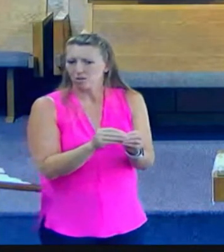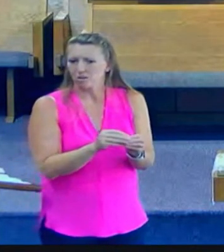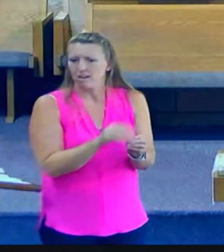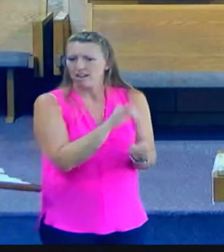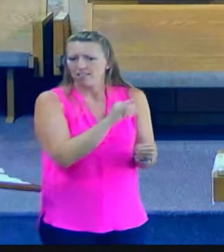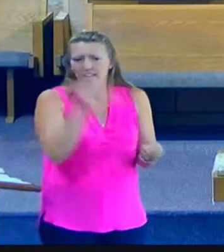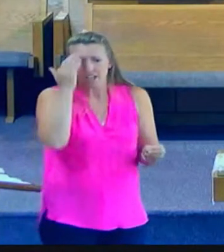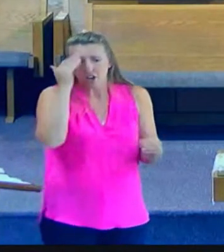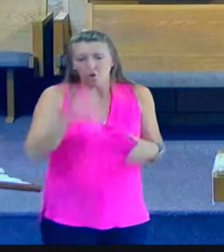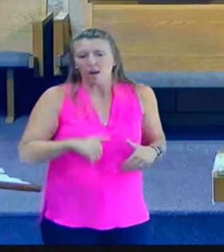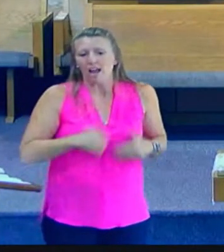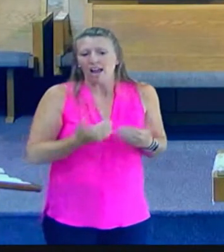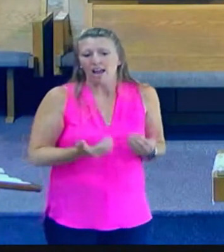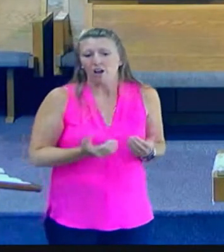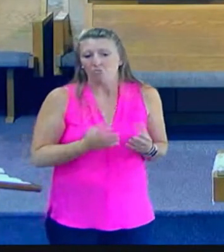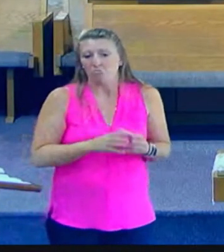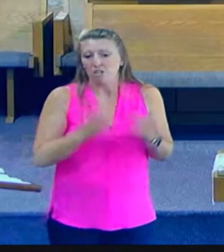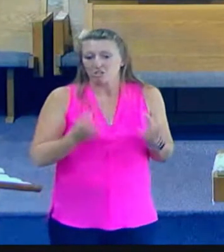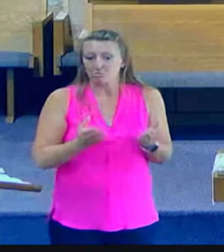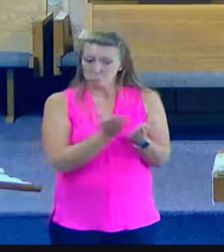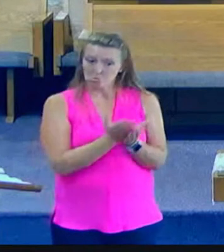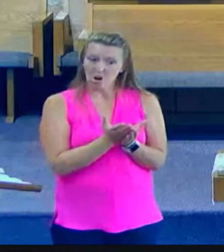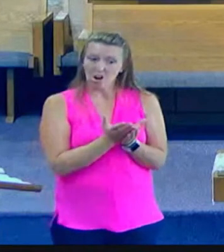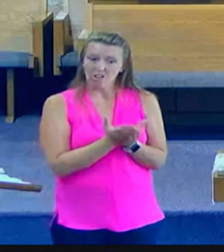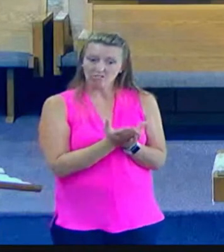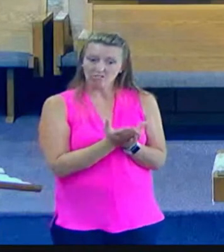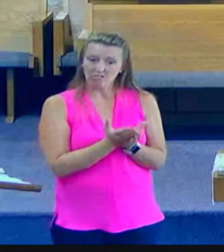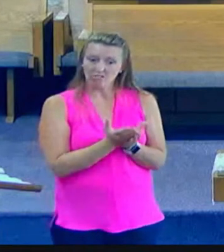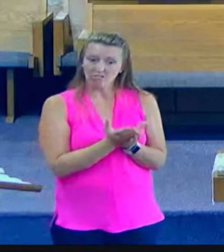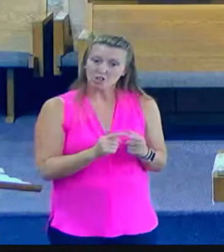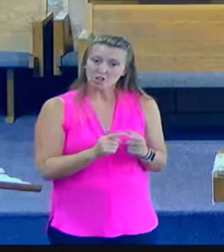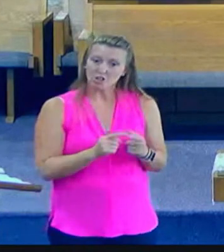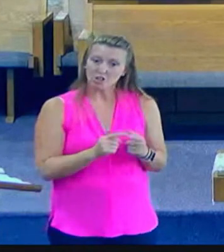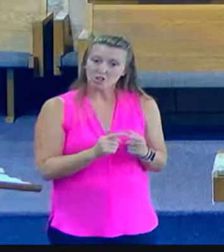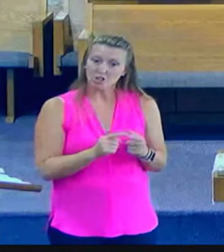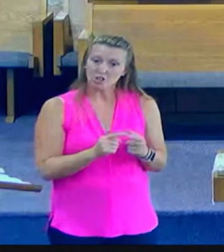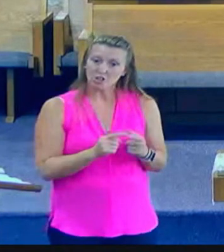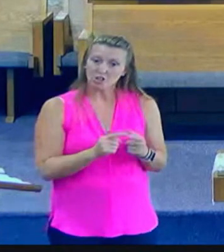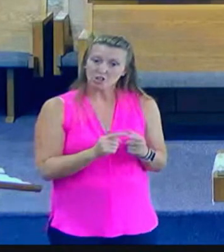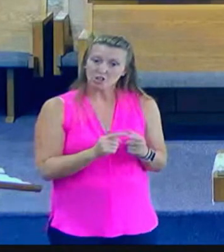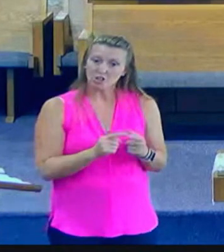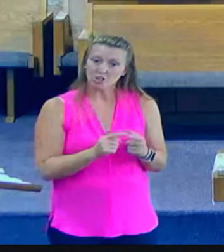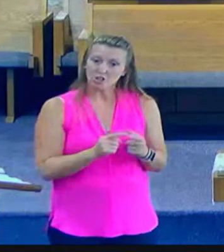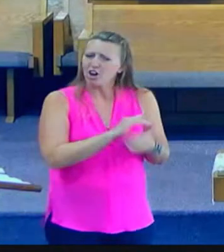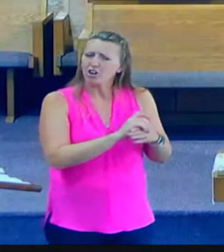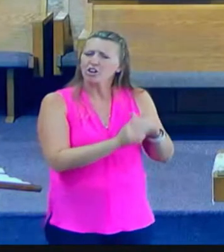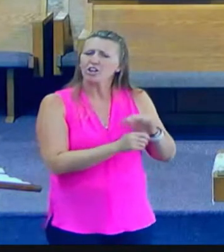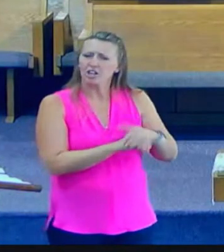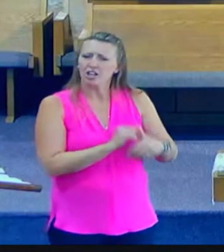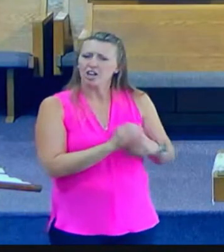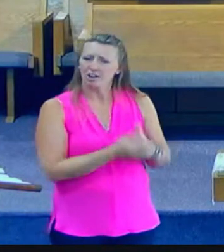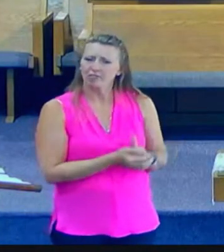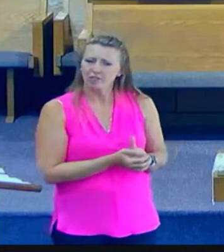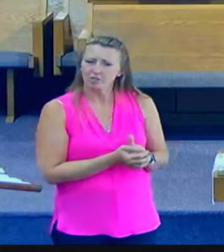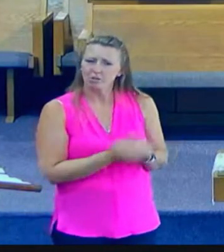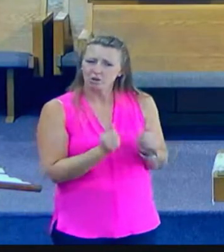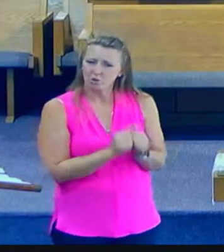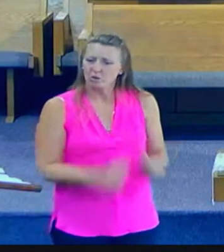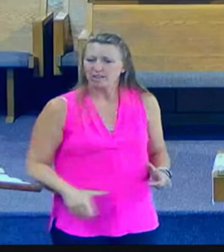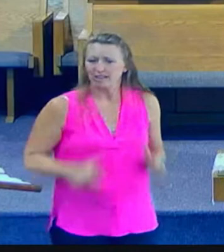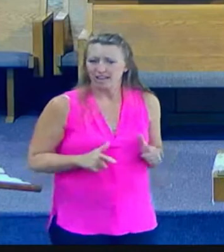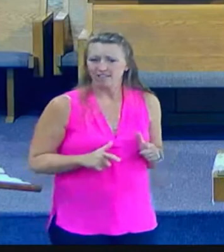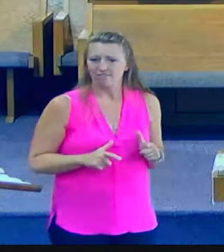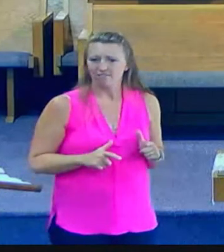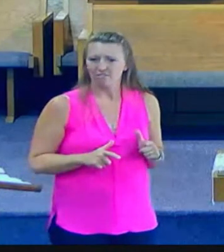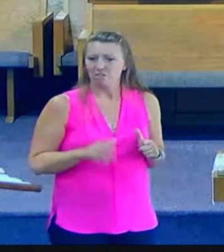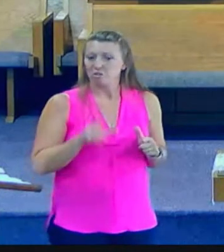all of that they have it all figured out that was the religious people of Jesus day that's why they had no room for